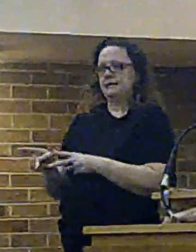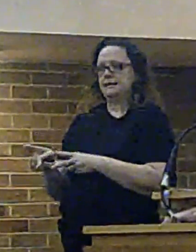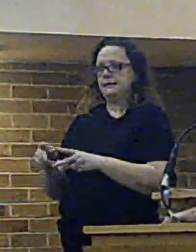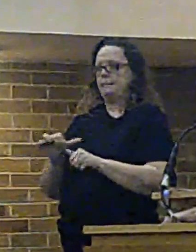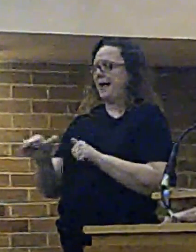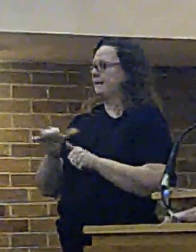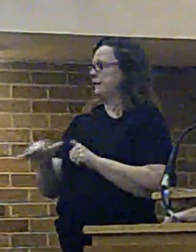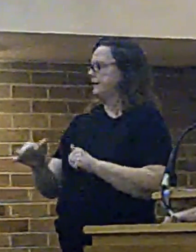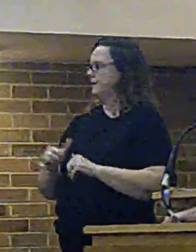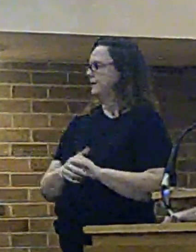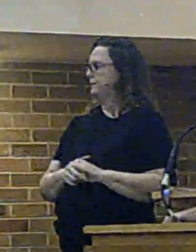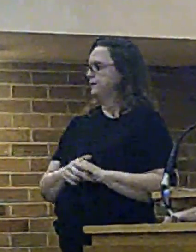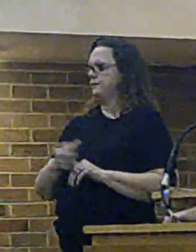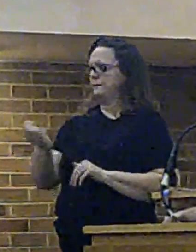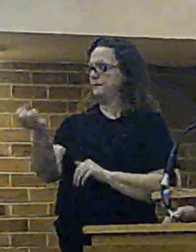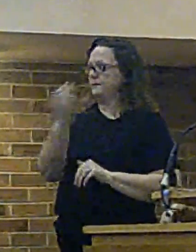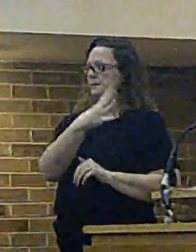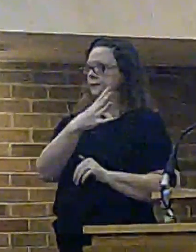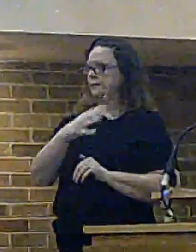move on please, Becky?